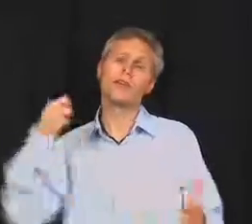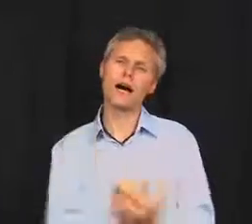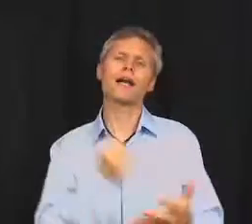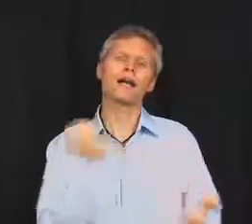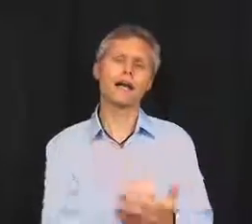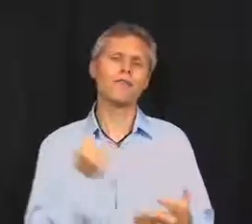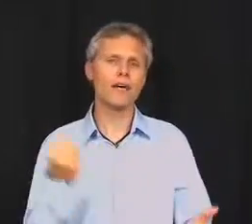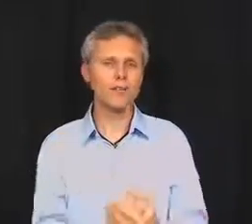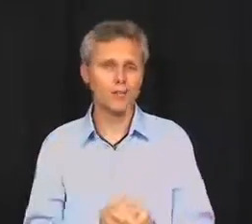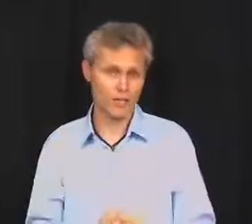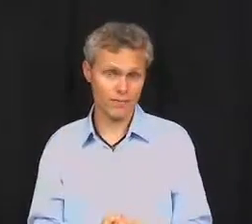gotta have energy.